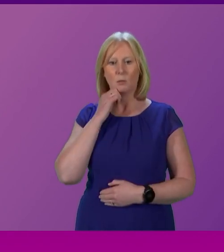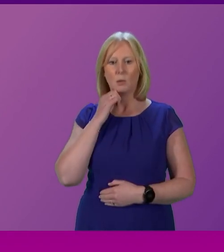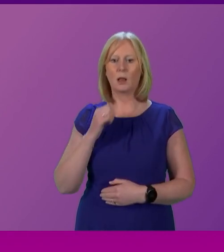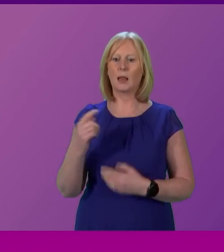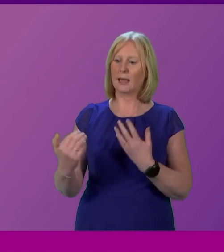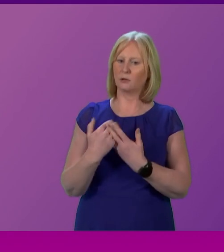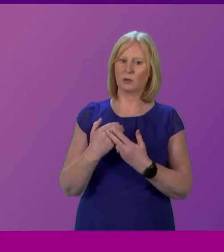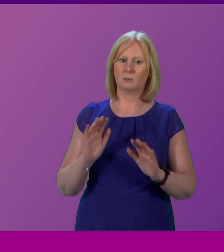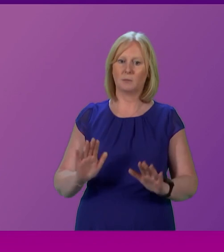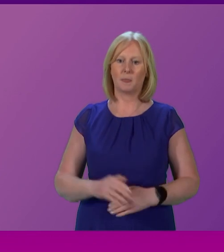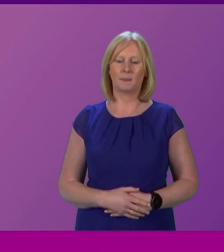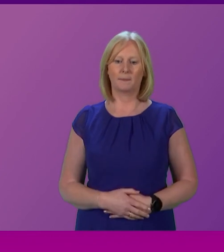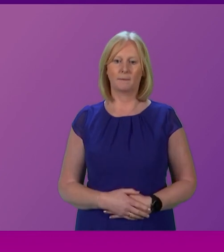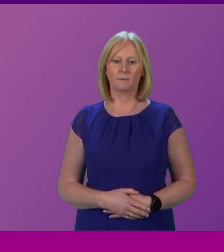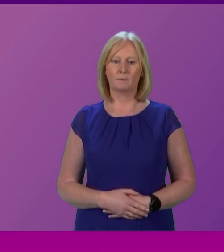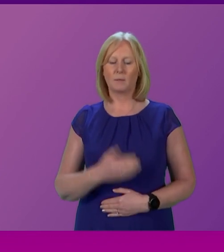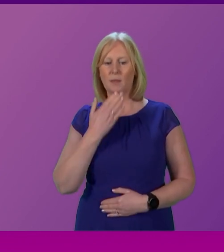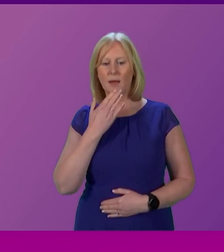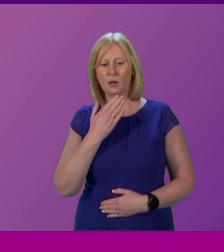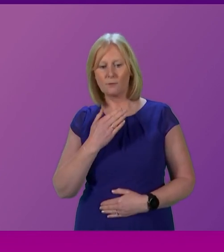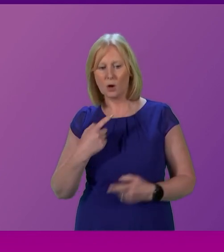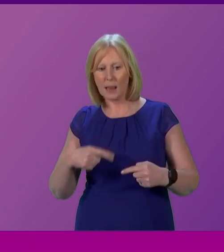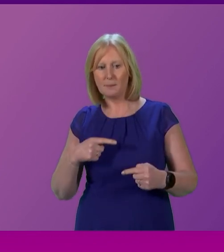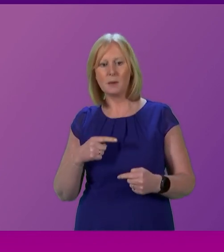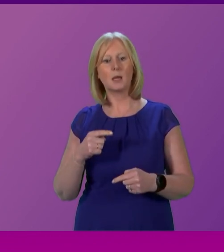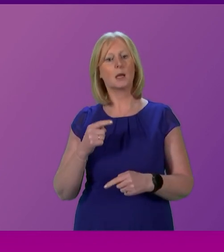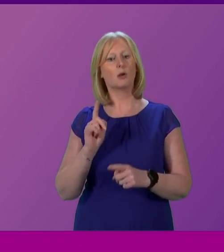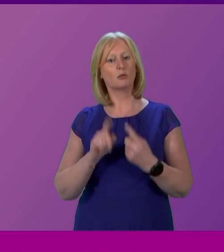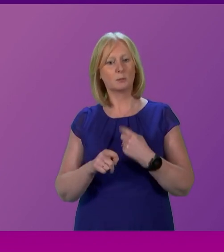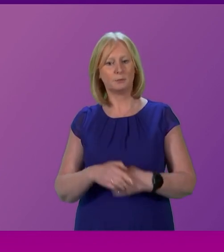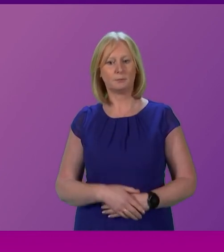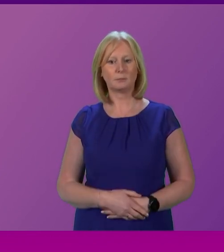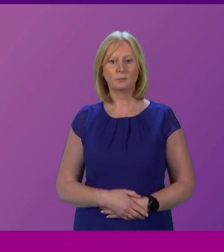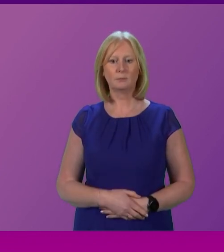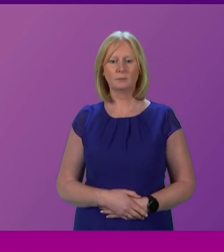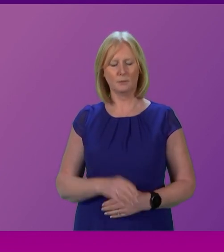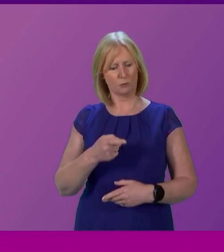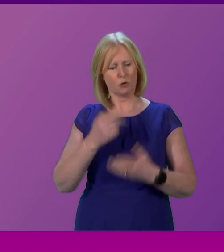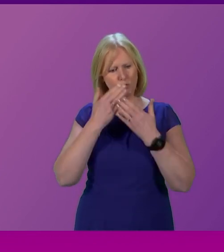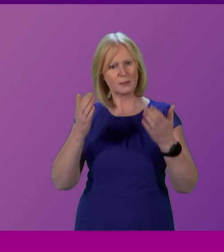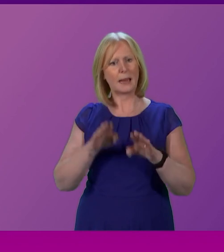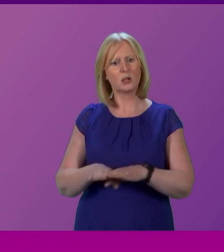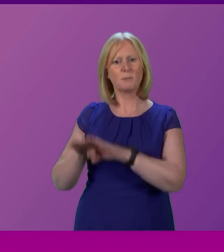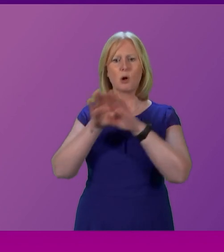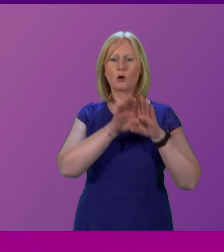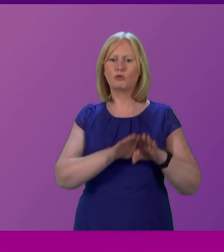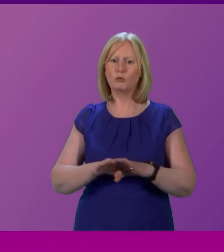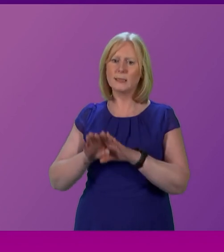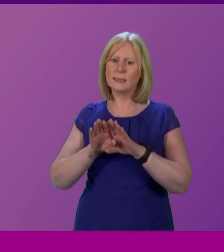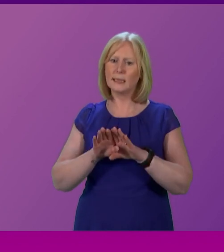I thank Sarah Boyack for taking an intervention. If she says that she is respecting of democracy. But the